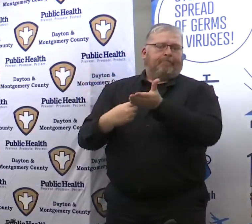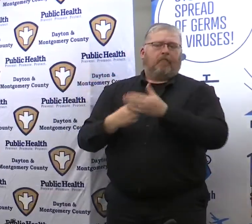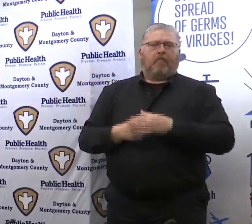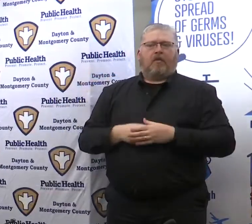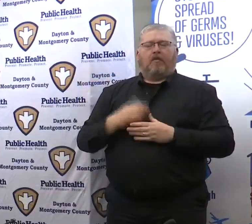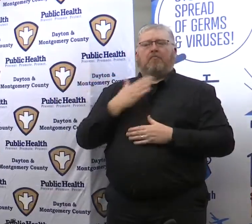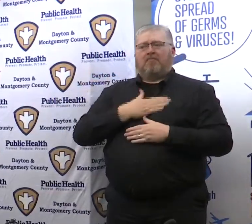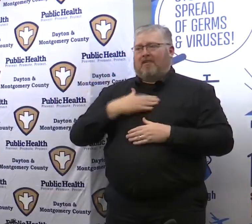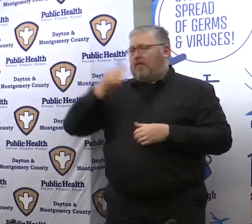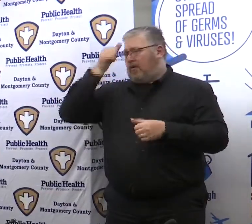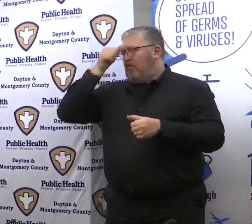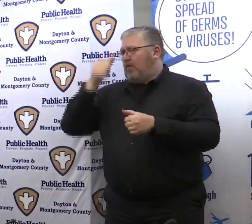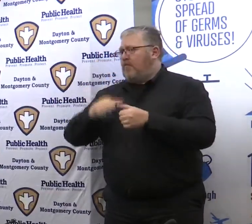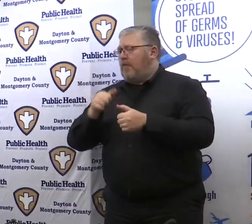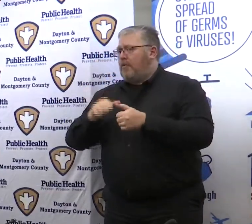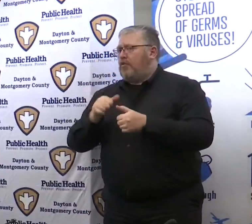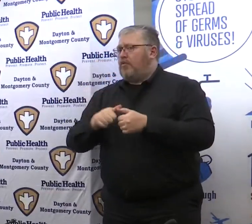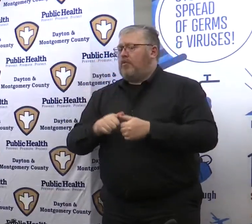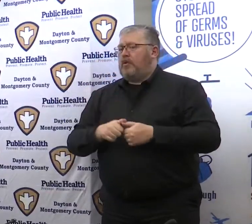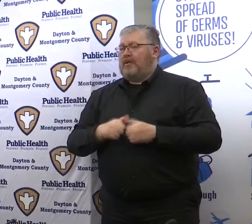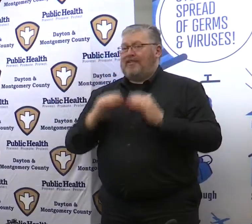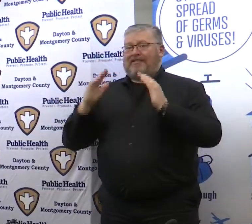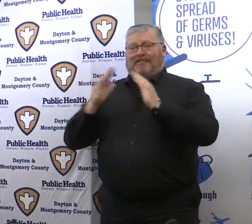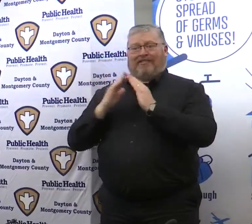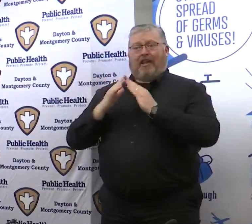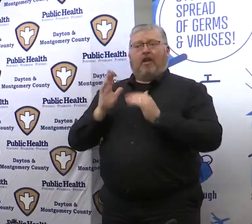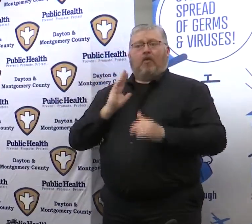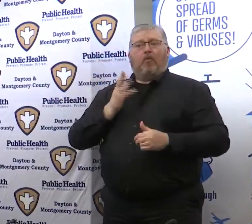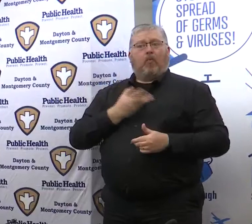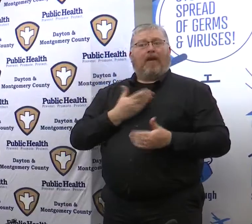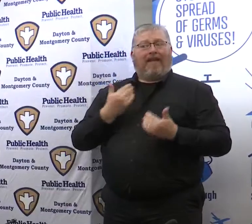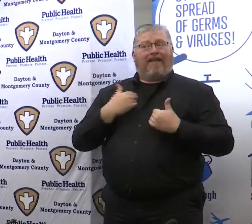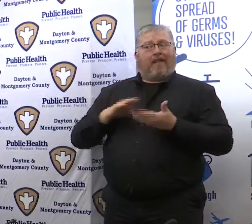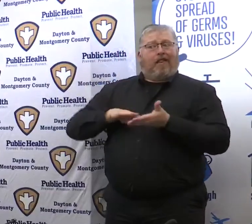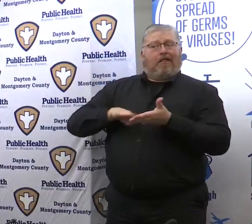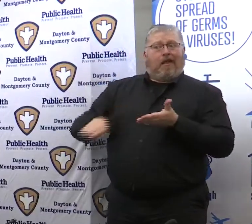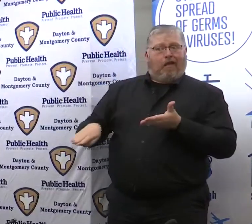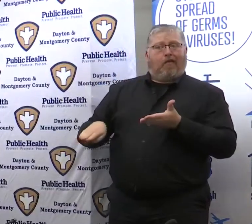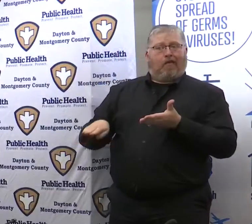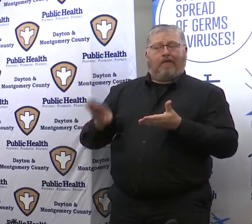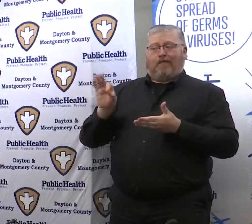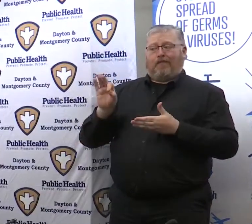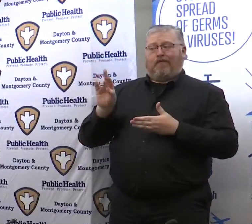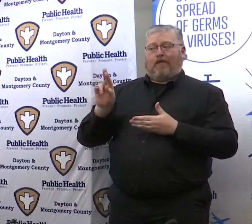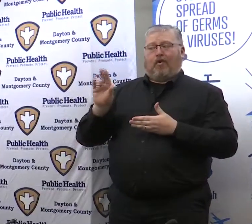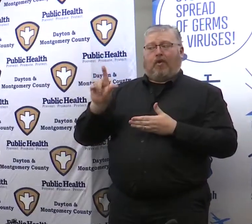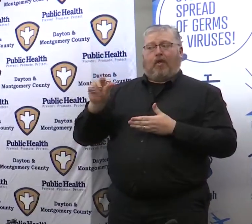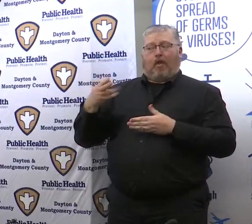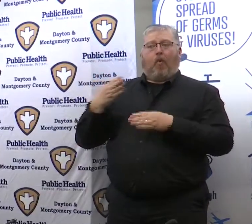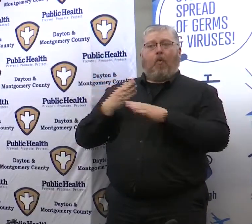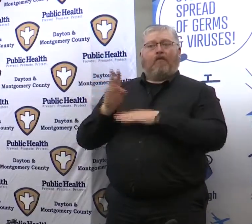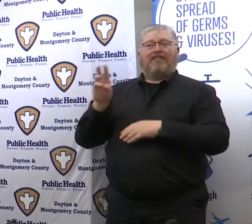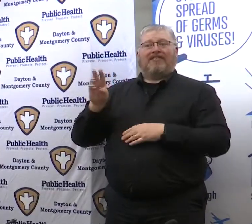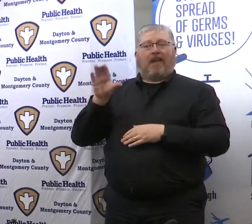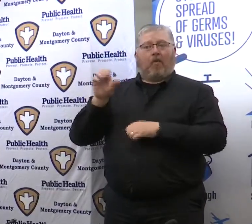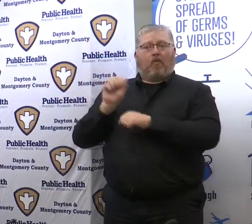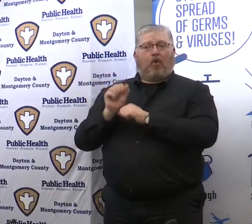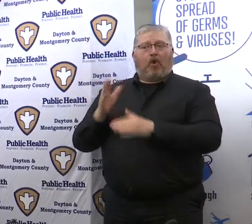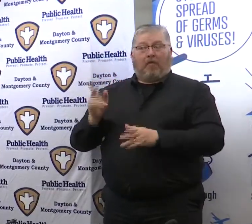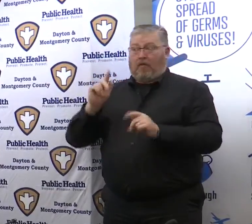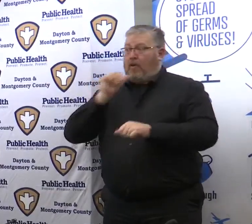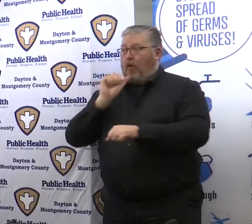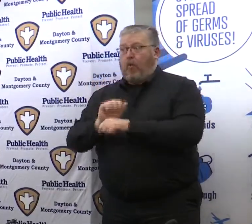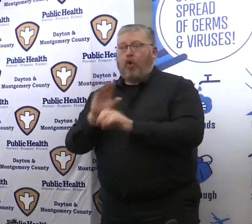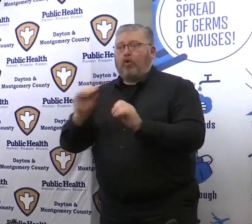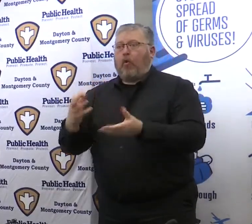Keep in mind we the city have furloughed over 600 workers because when people aren't working then there's